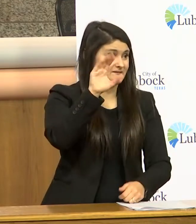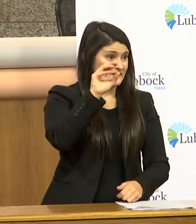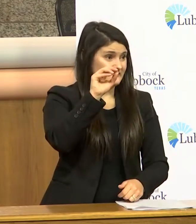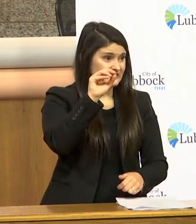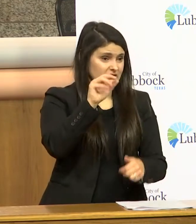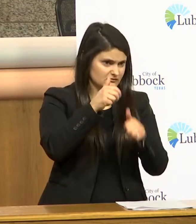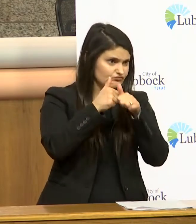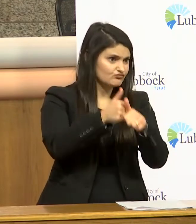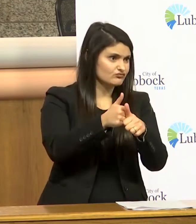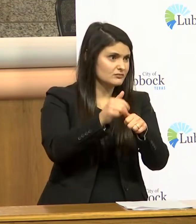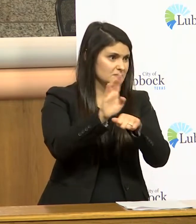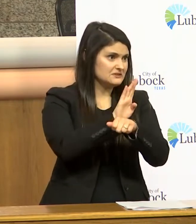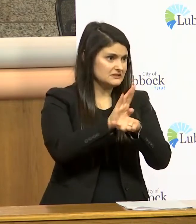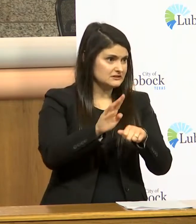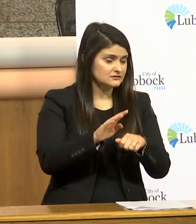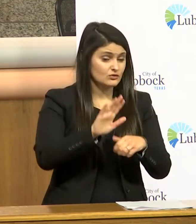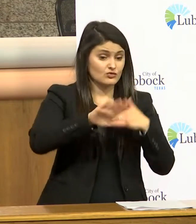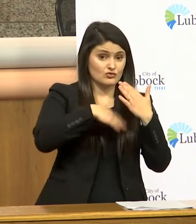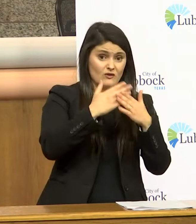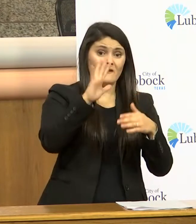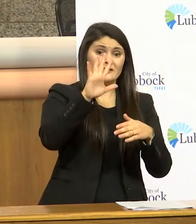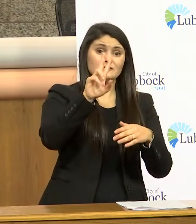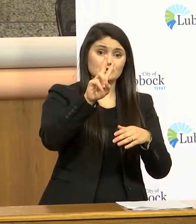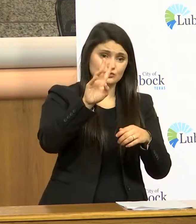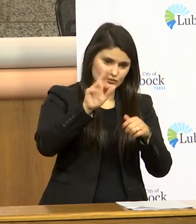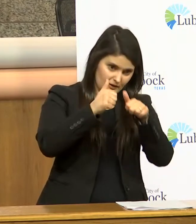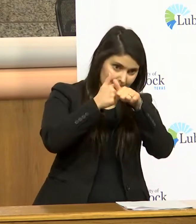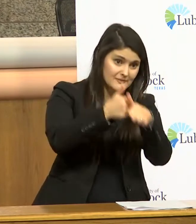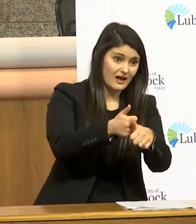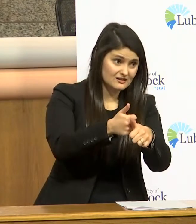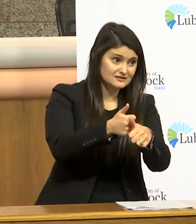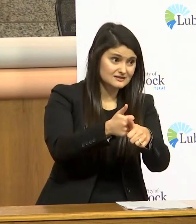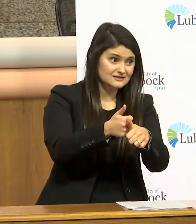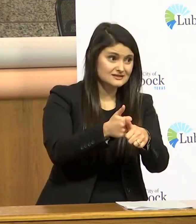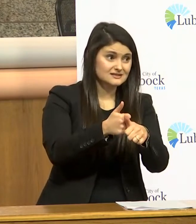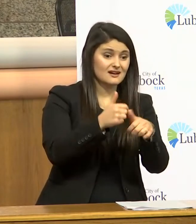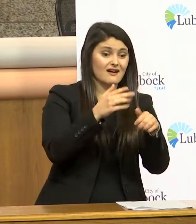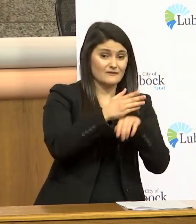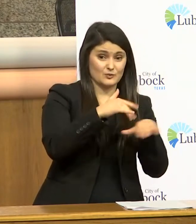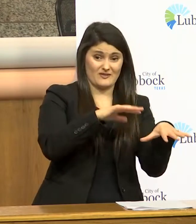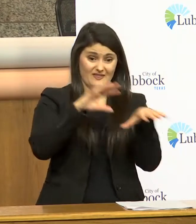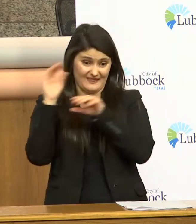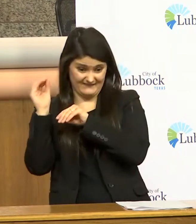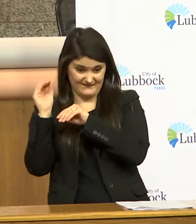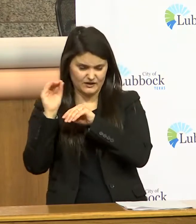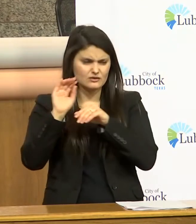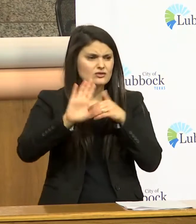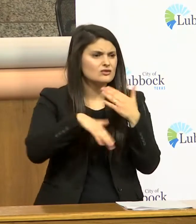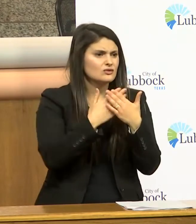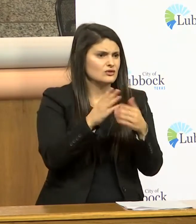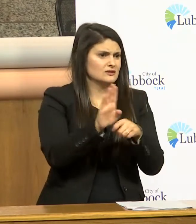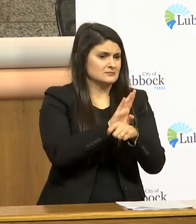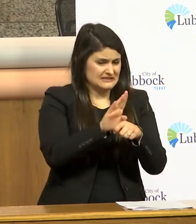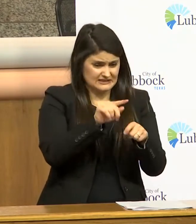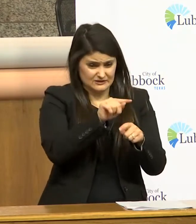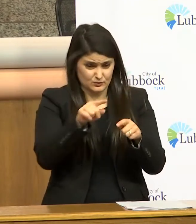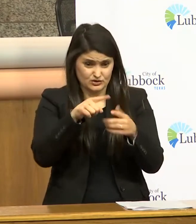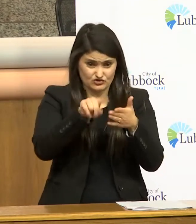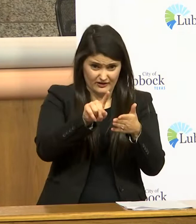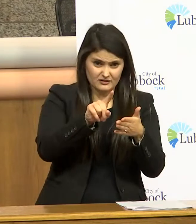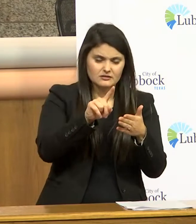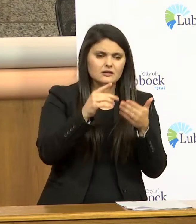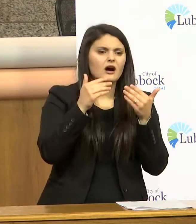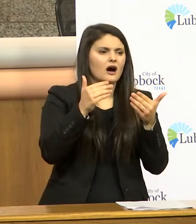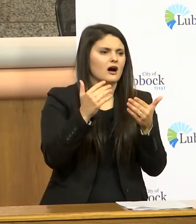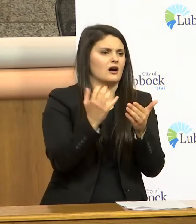there all 52 were in compliance by the time we left they're working with us to correct it on site